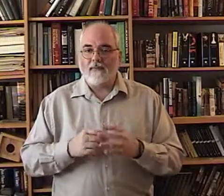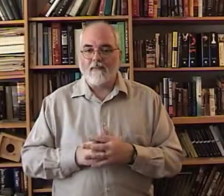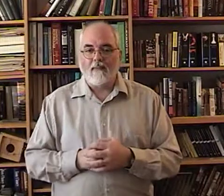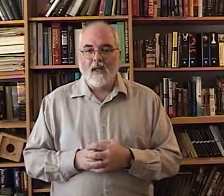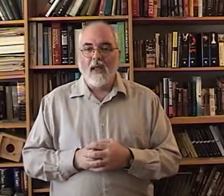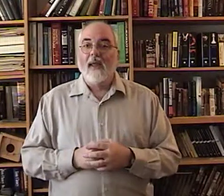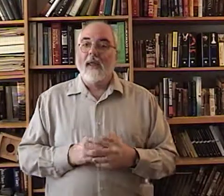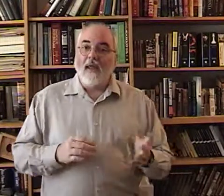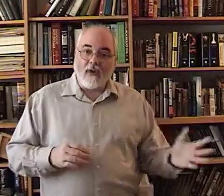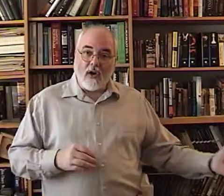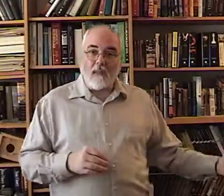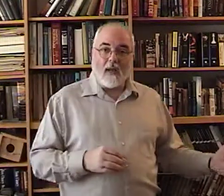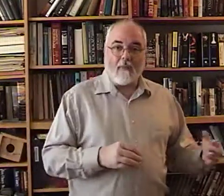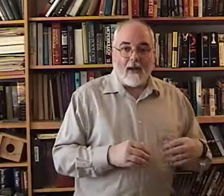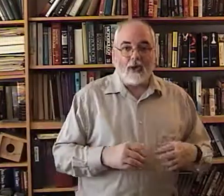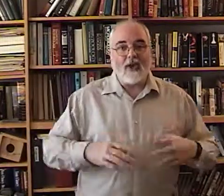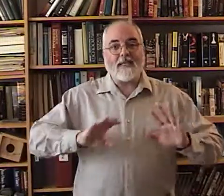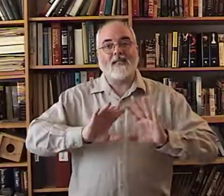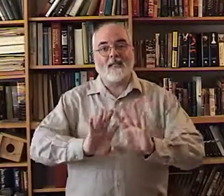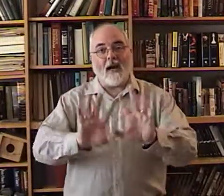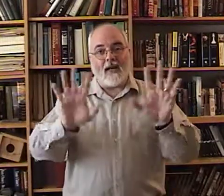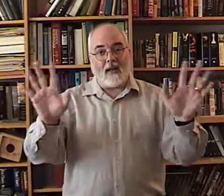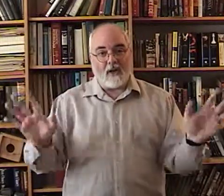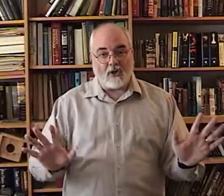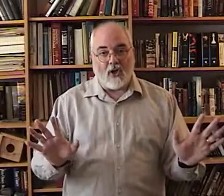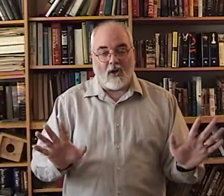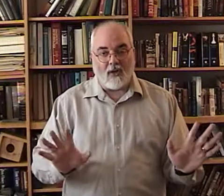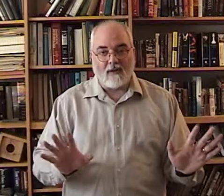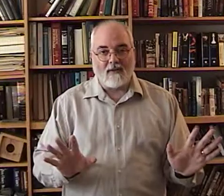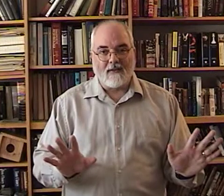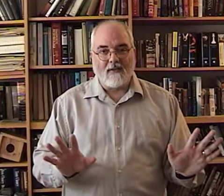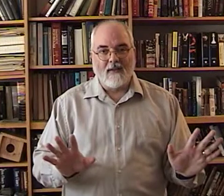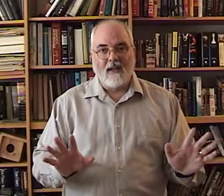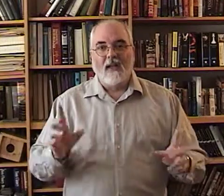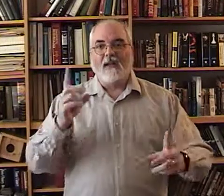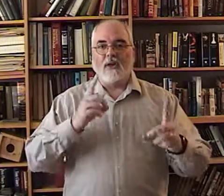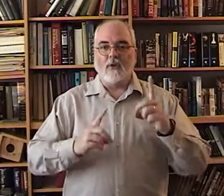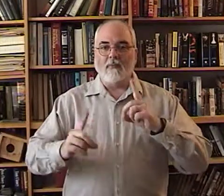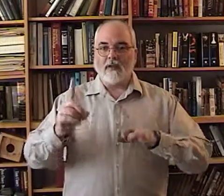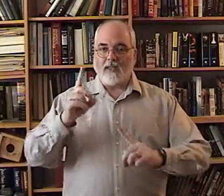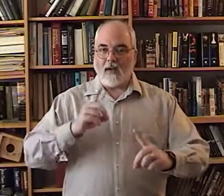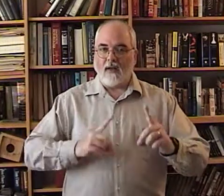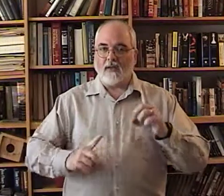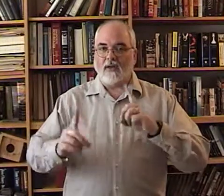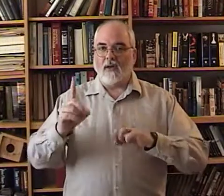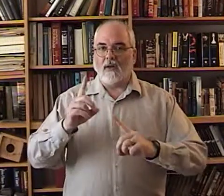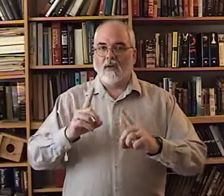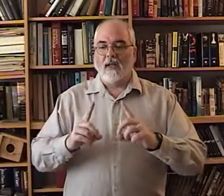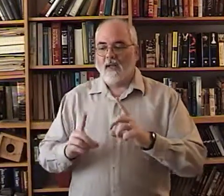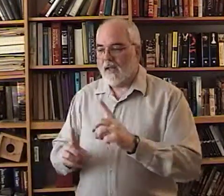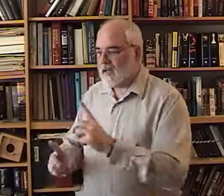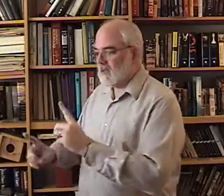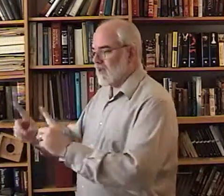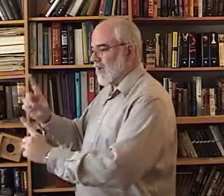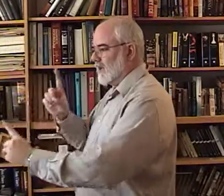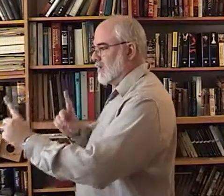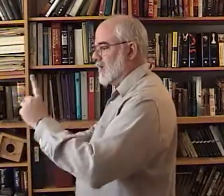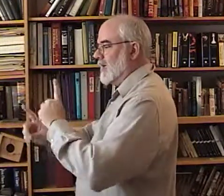if you're coming up and you're just signing the song then you'd be signing the song and it's like these